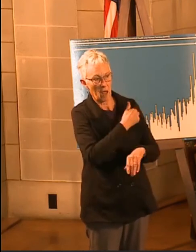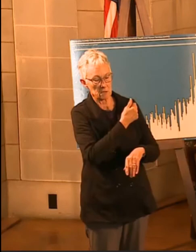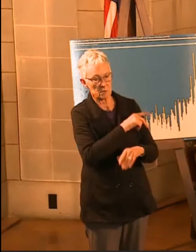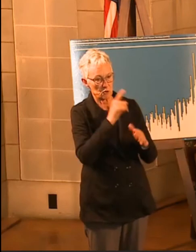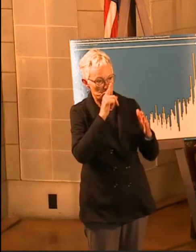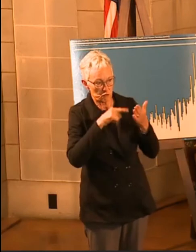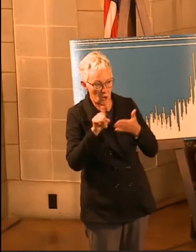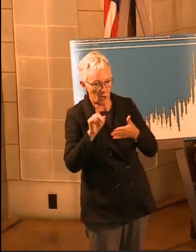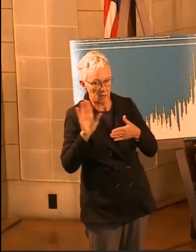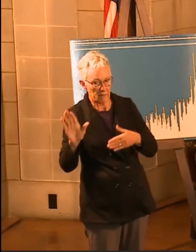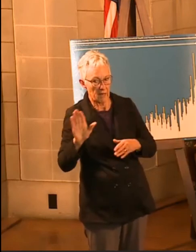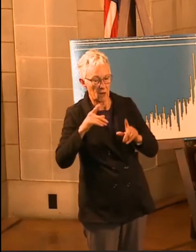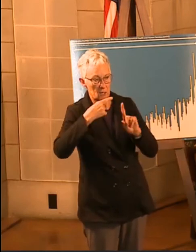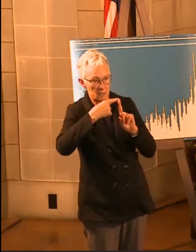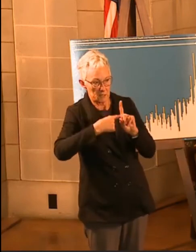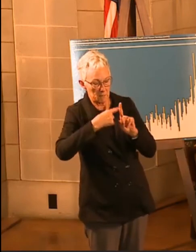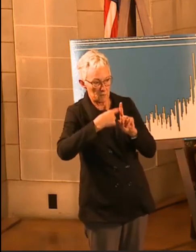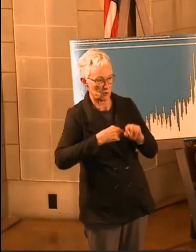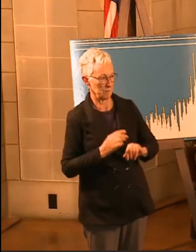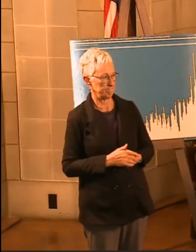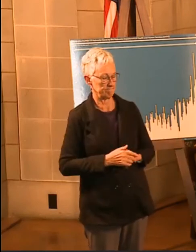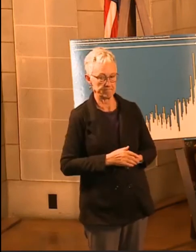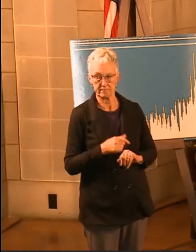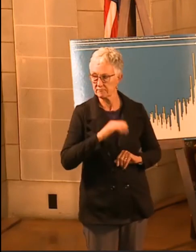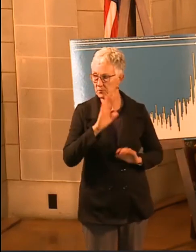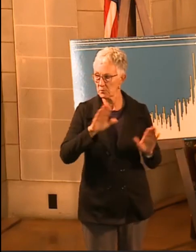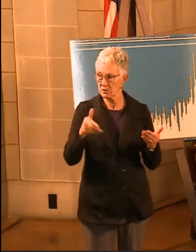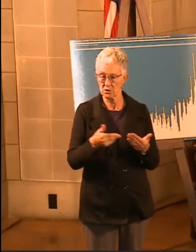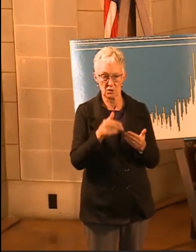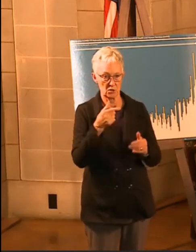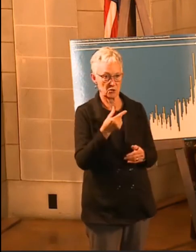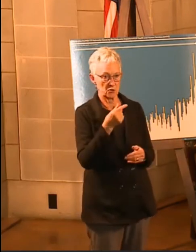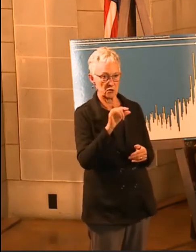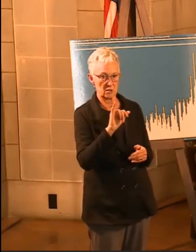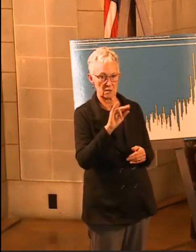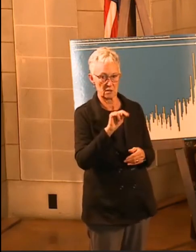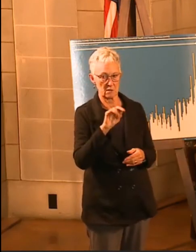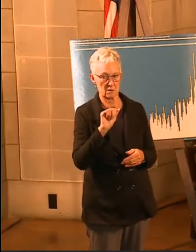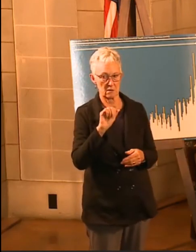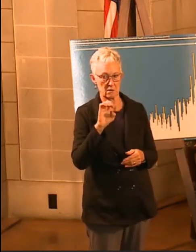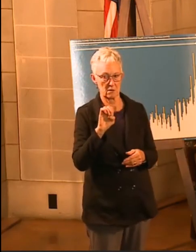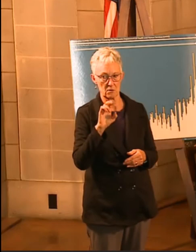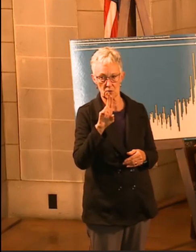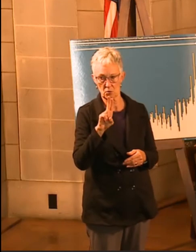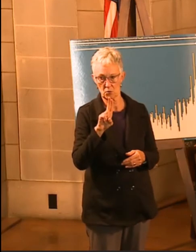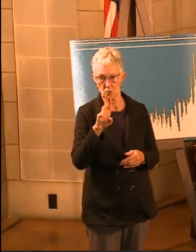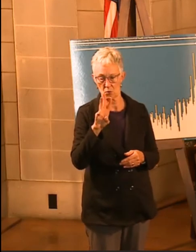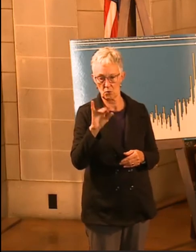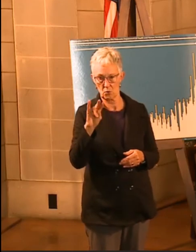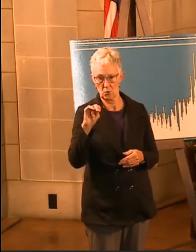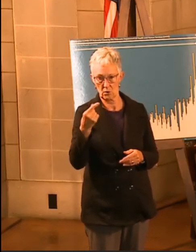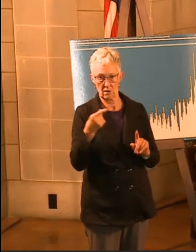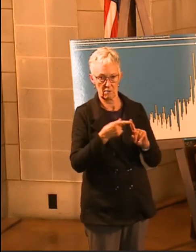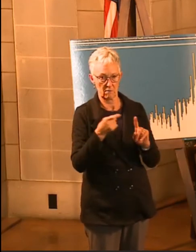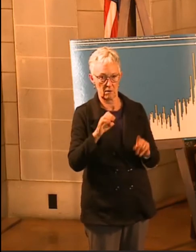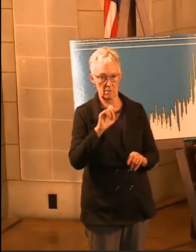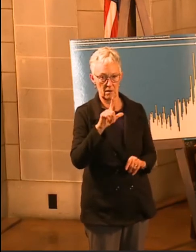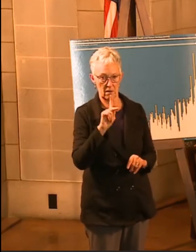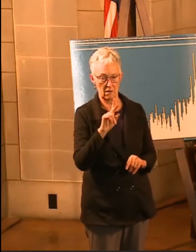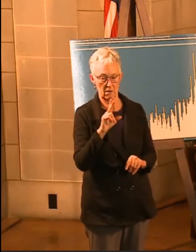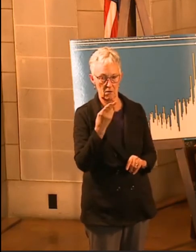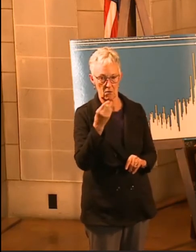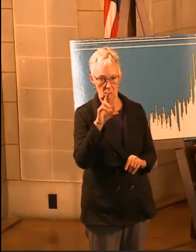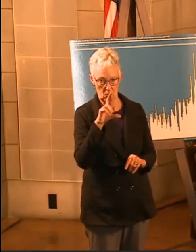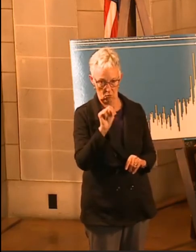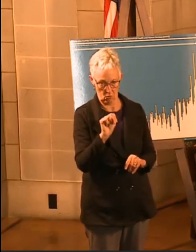I was going to introduce Gina Ewing, who is our public health director of Elkhorn and Loken Valley. We have the head of the Nebraska